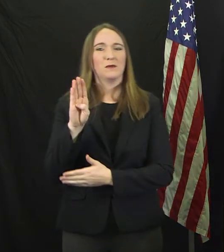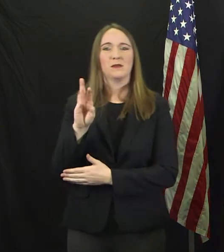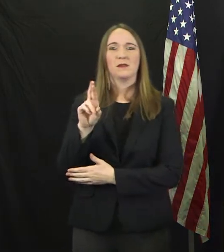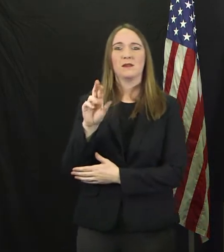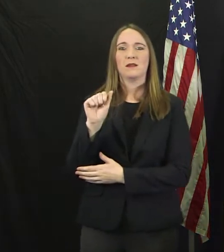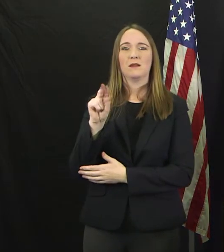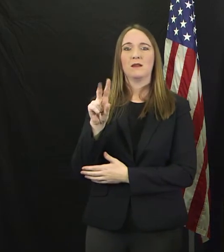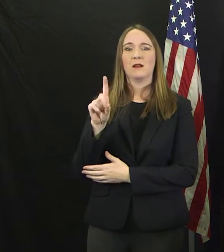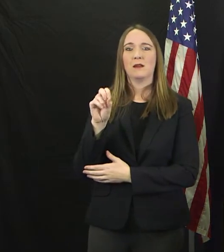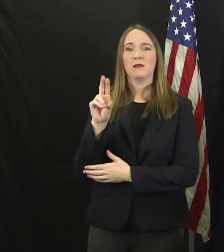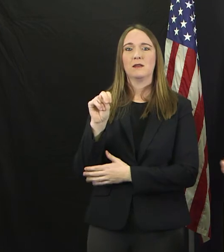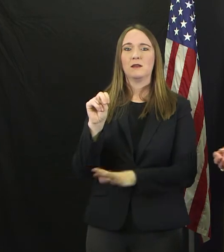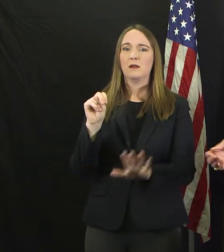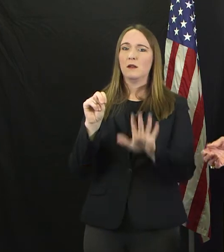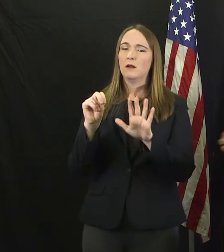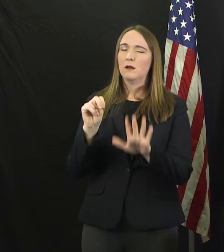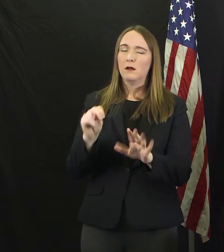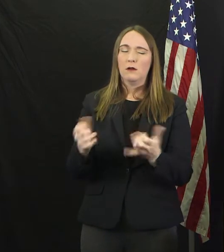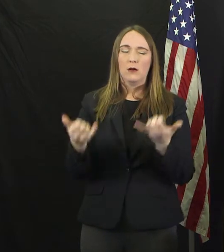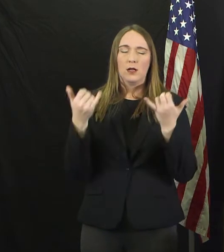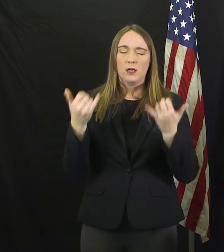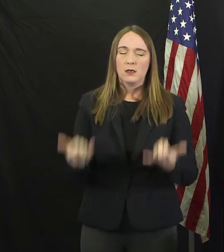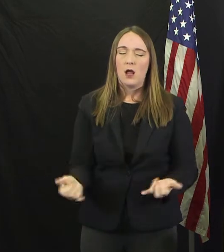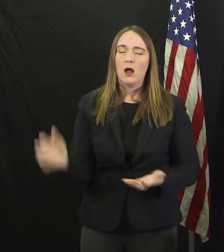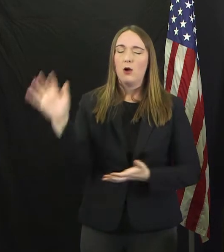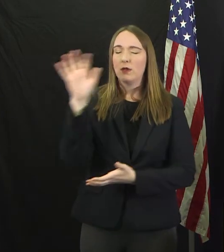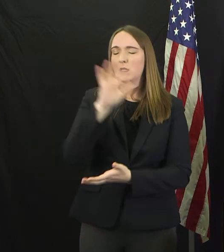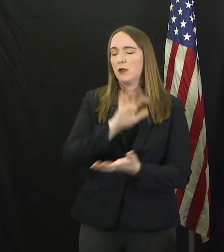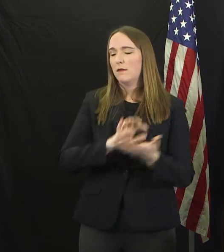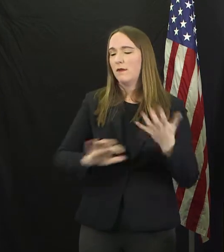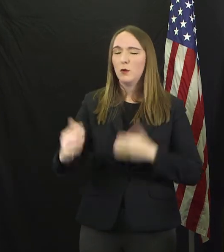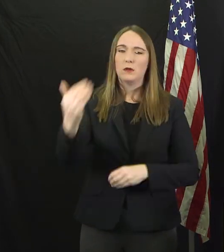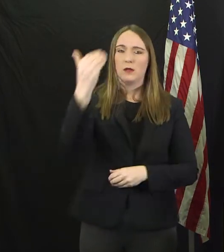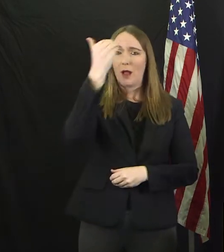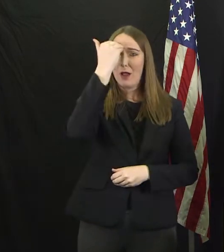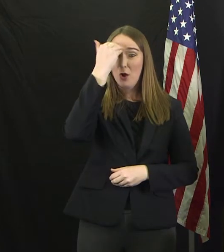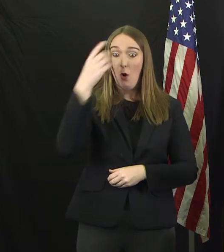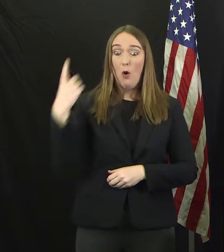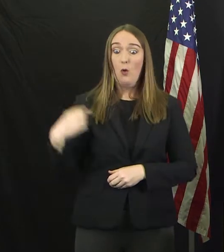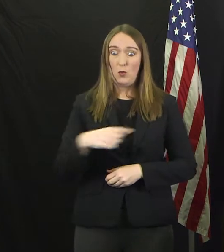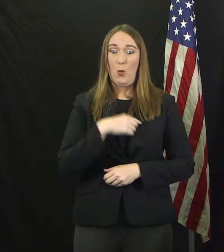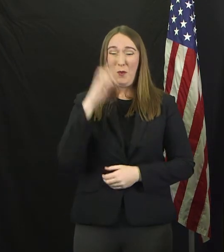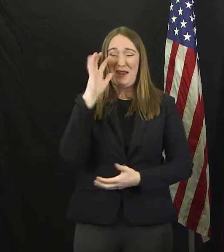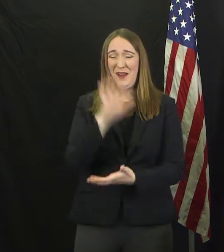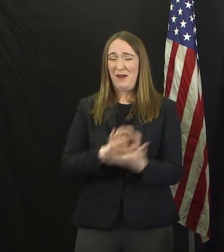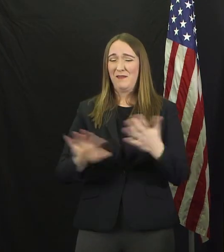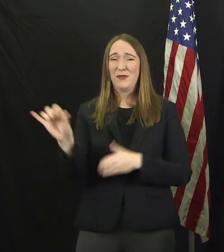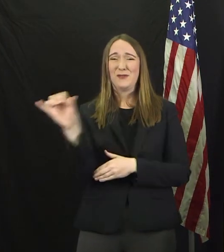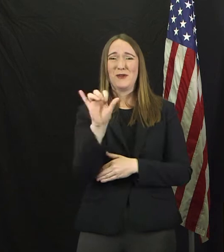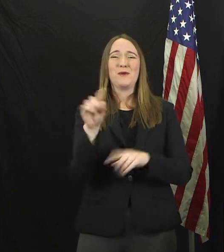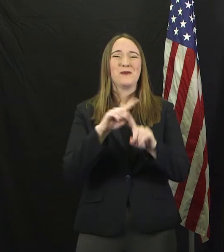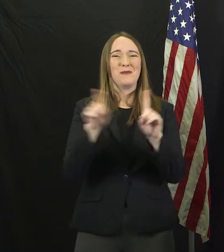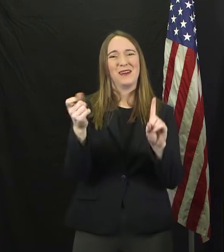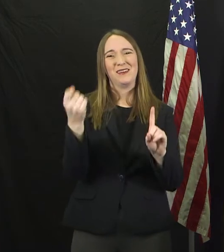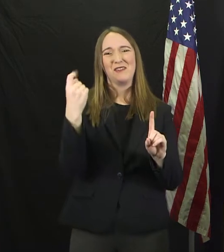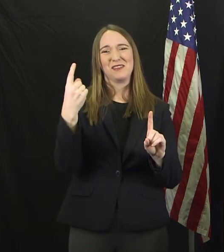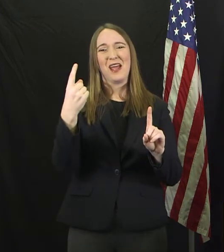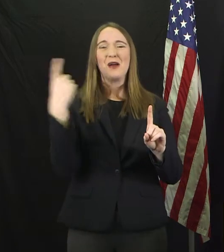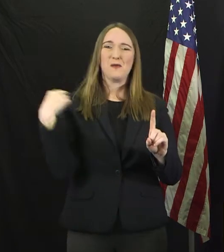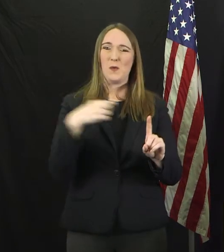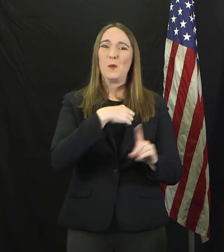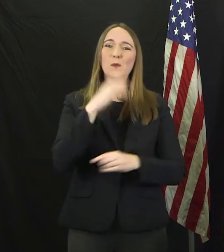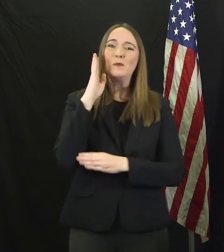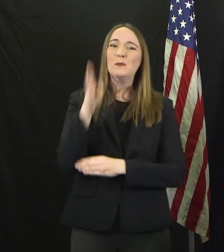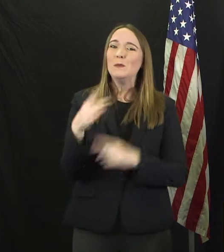We know this is confusing, folks. Heck, it's even confusing for us occasionally. But we are all going to get through this together. It's a